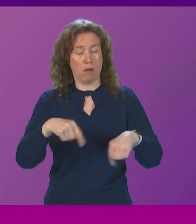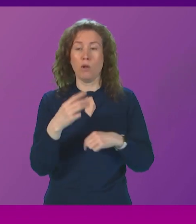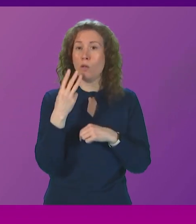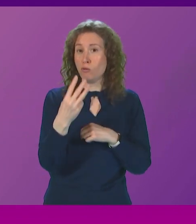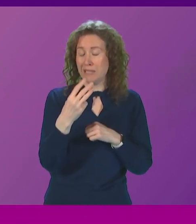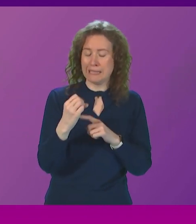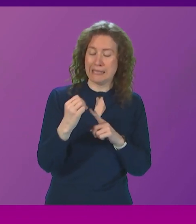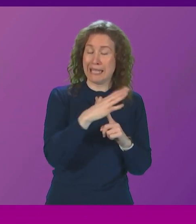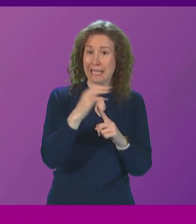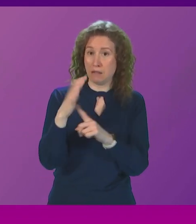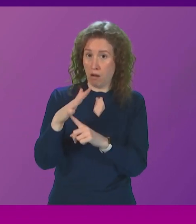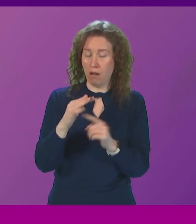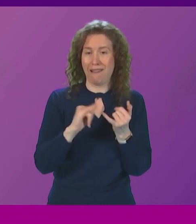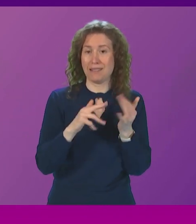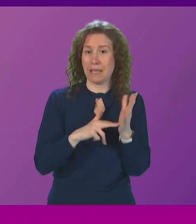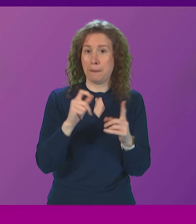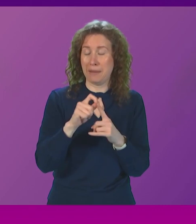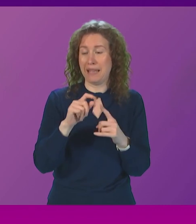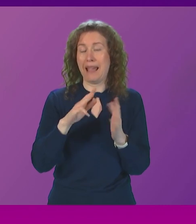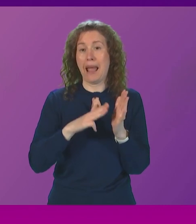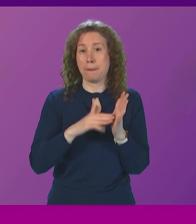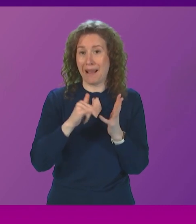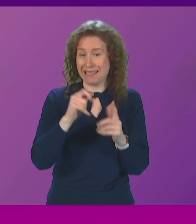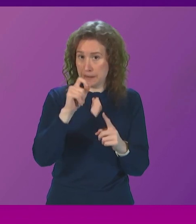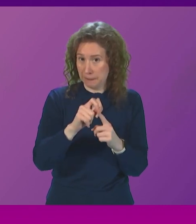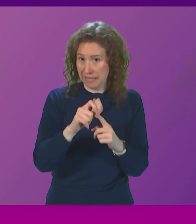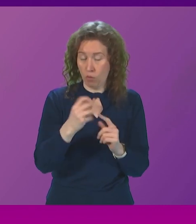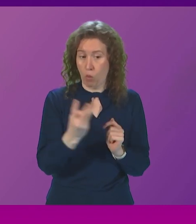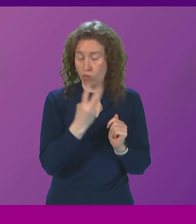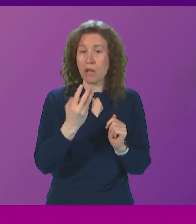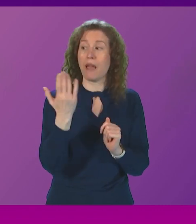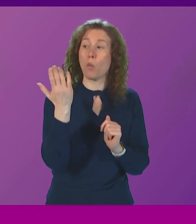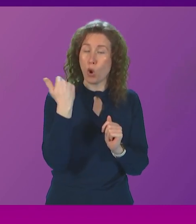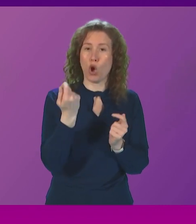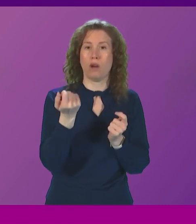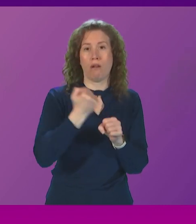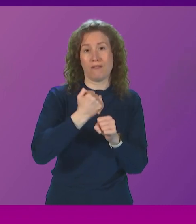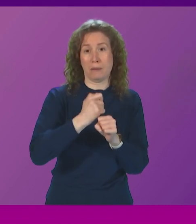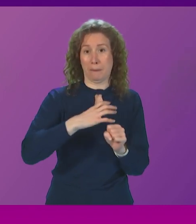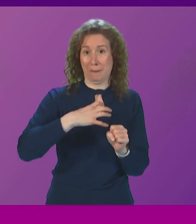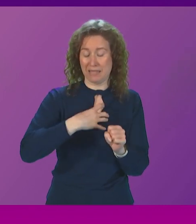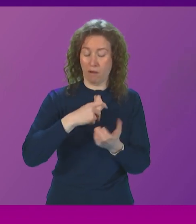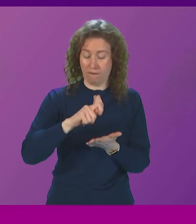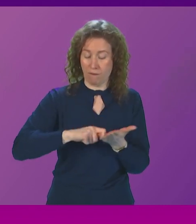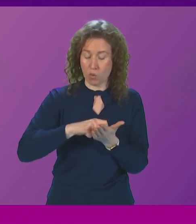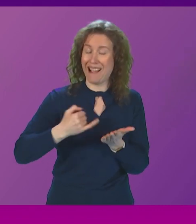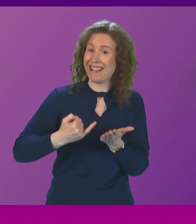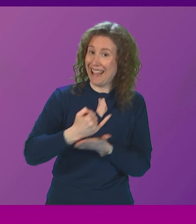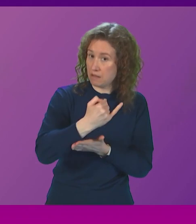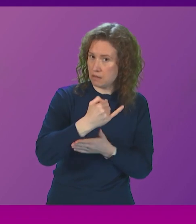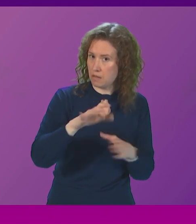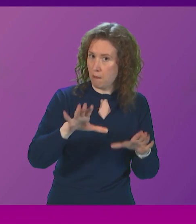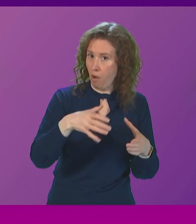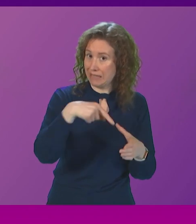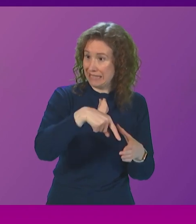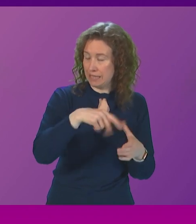senior SNP MSPs, all former government ministers, voted against their party on